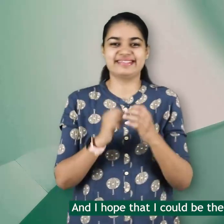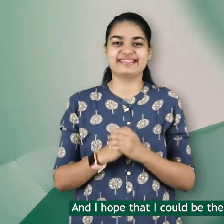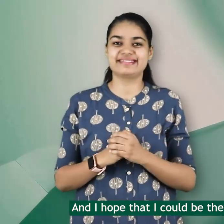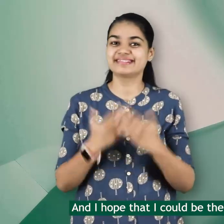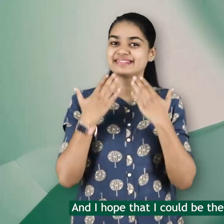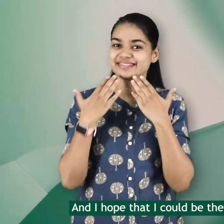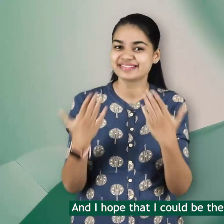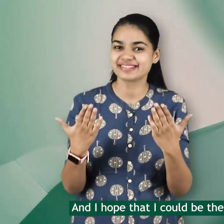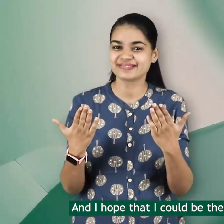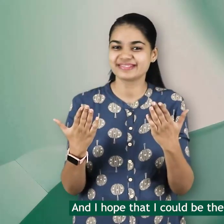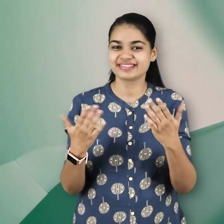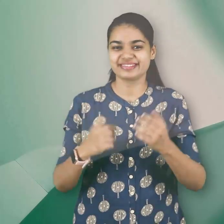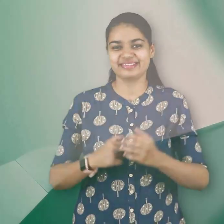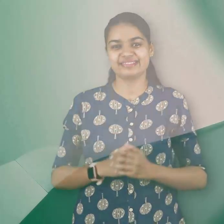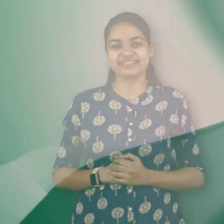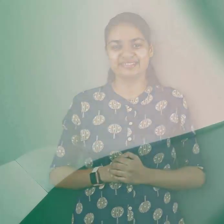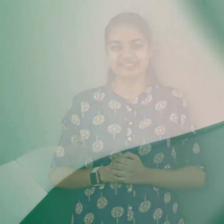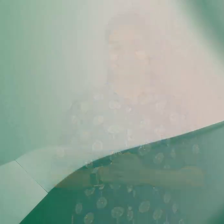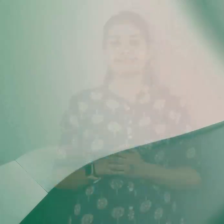some form. Thank you.